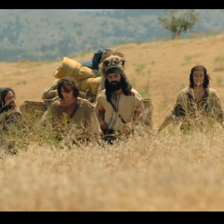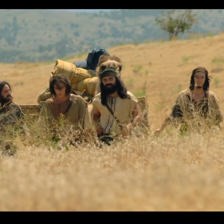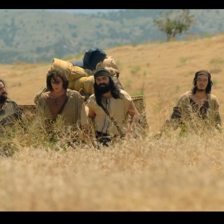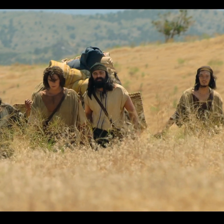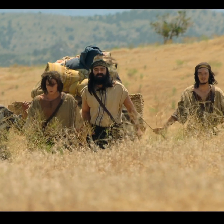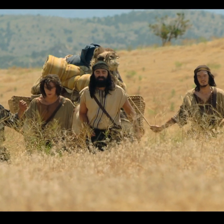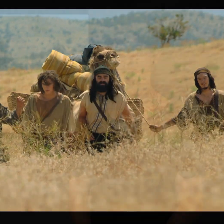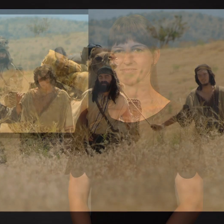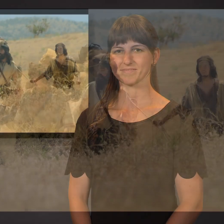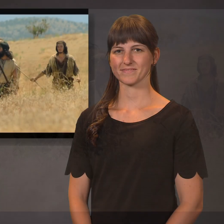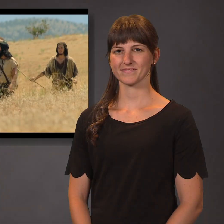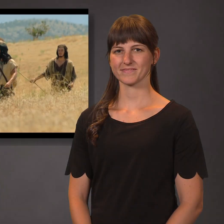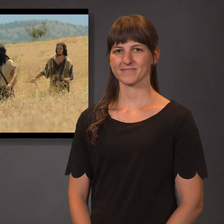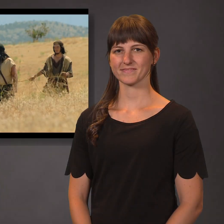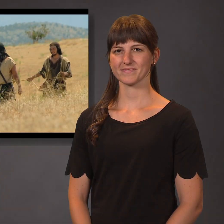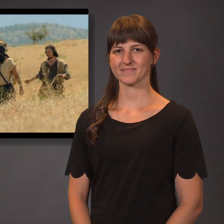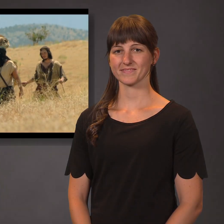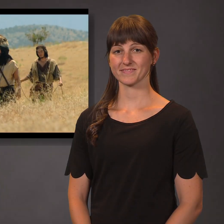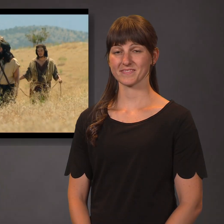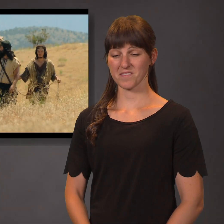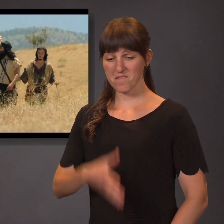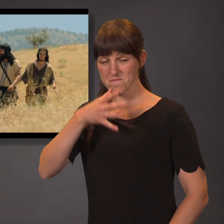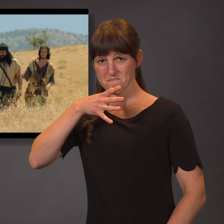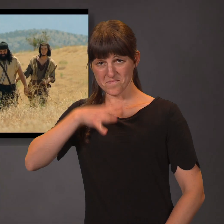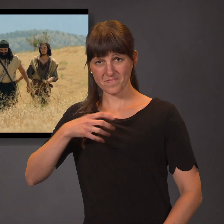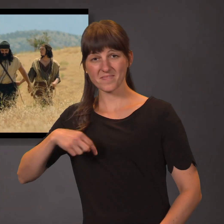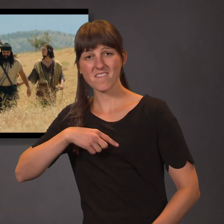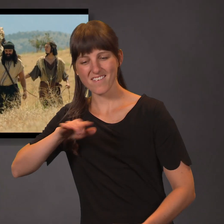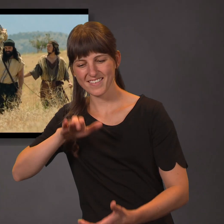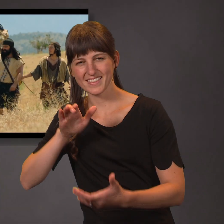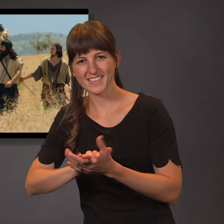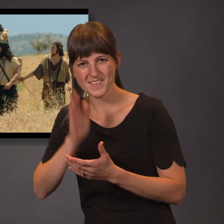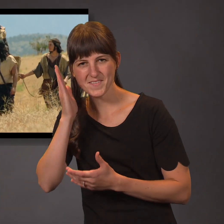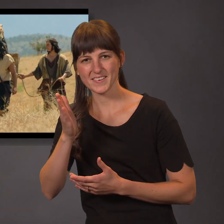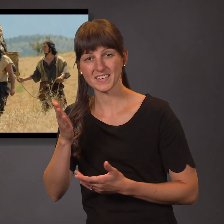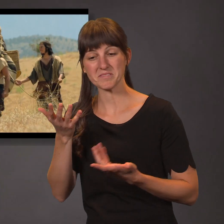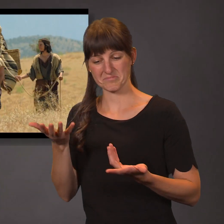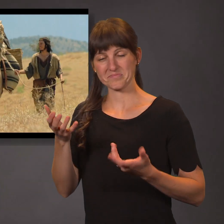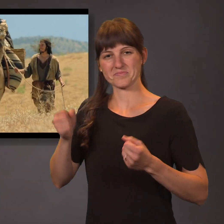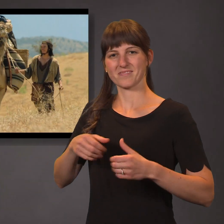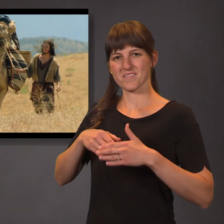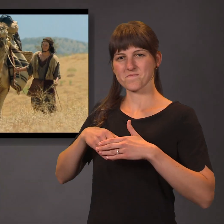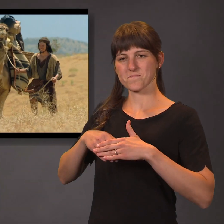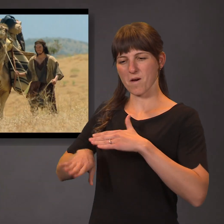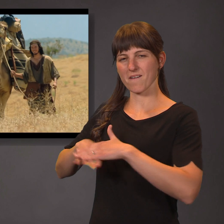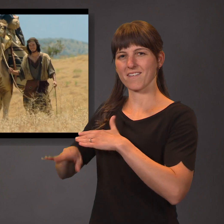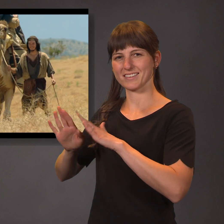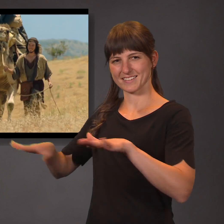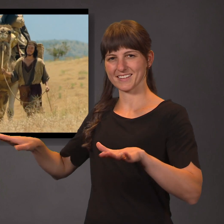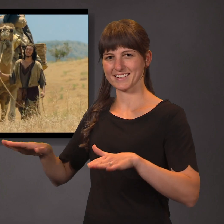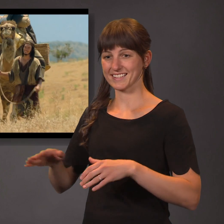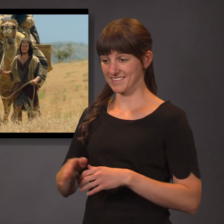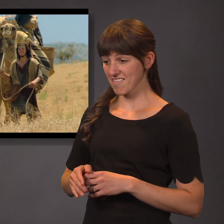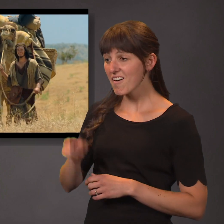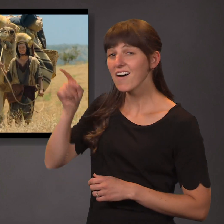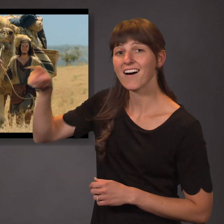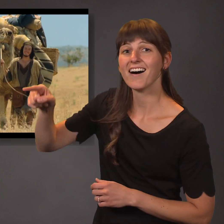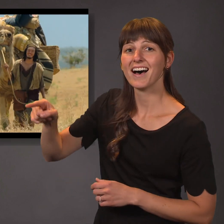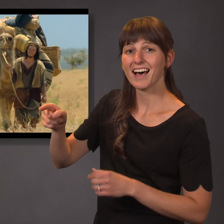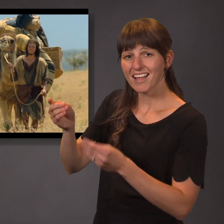And we shall take daughters to wife, that we might raise up children unto the Lord in the land of promise, yes, but